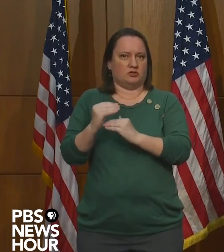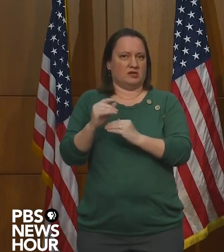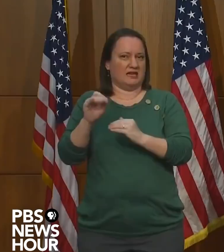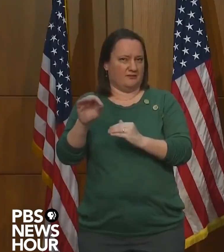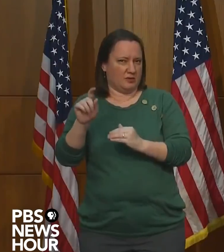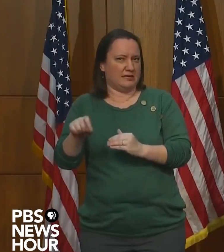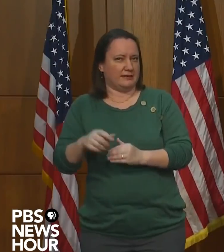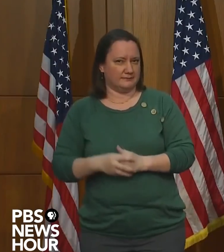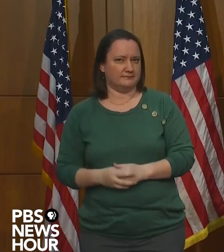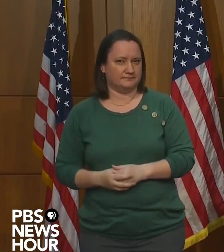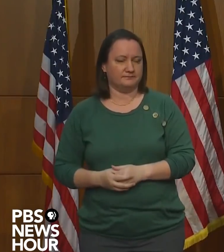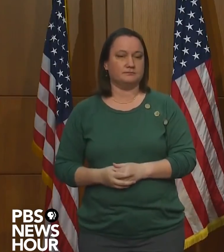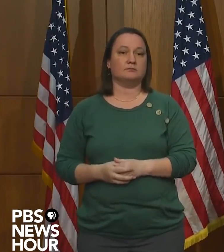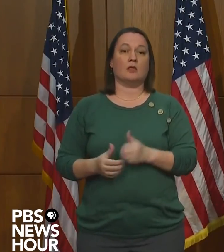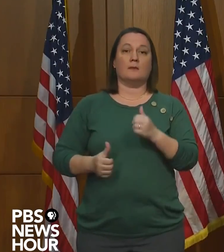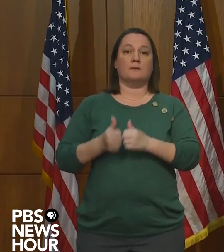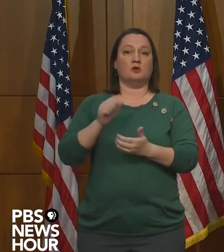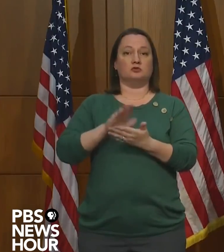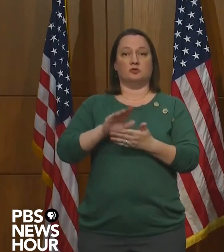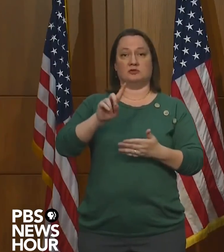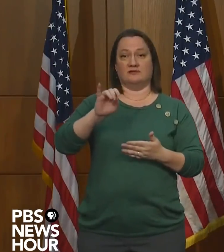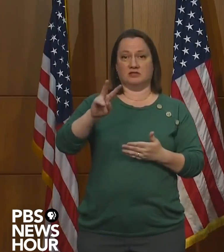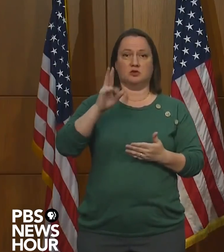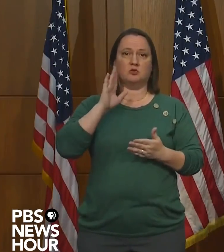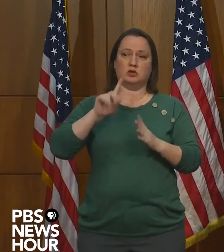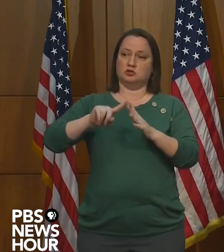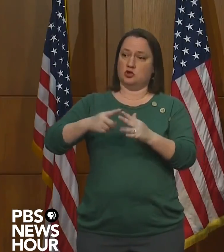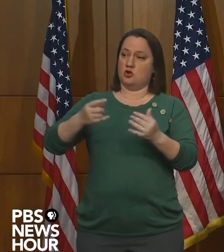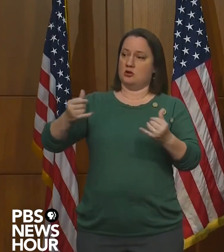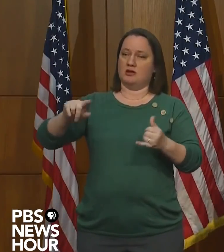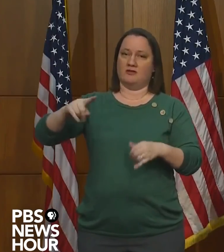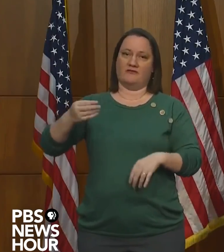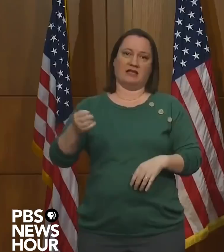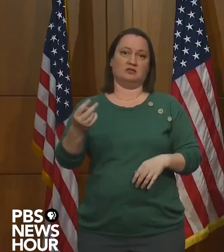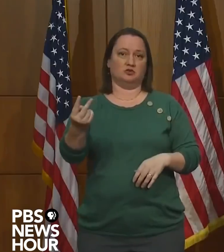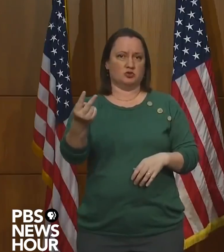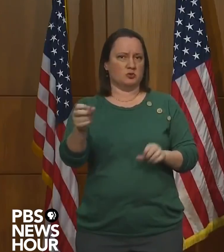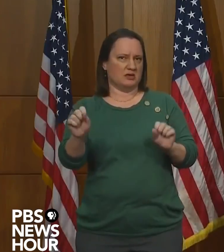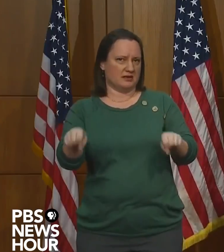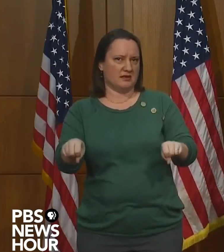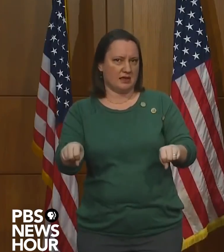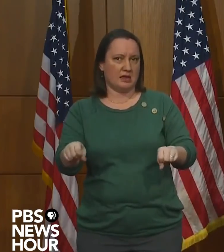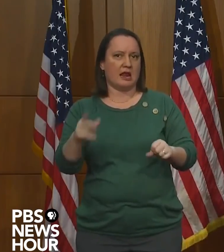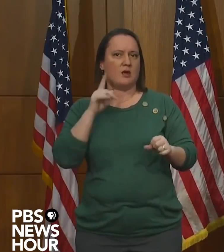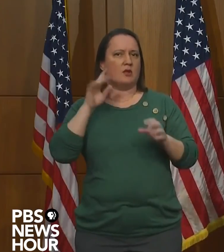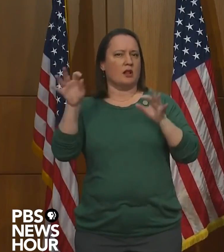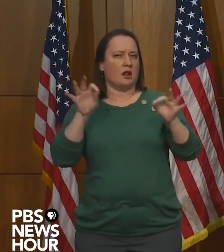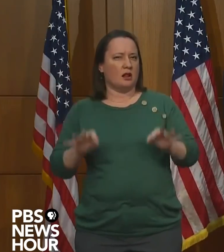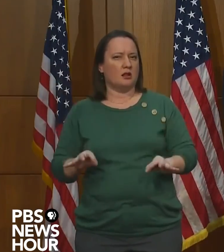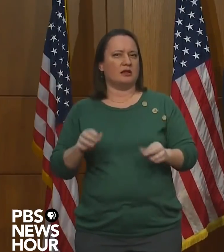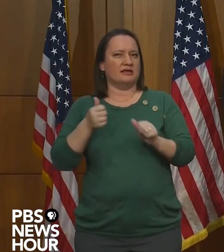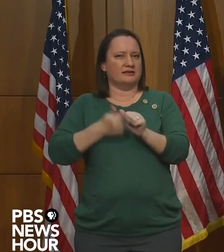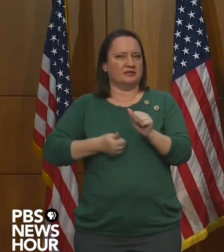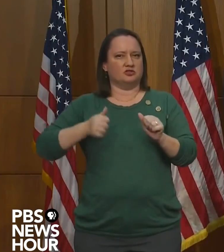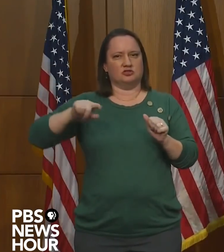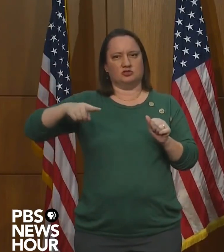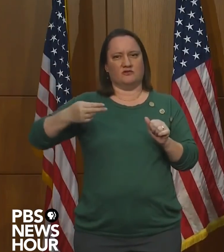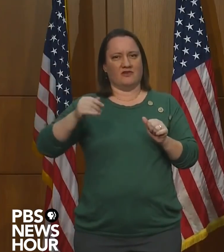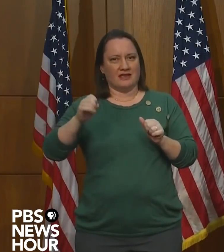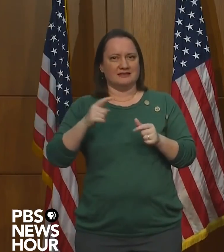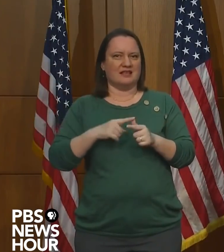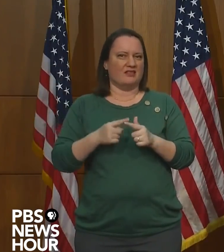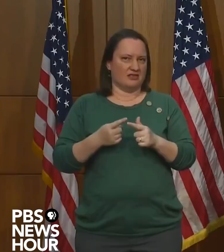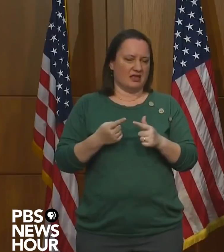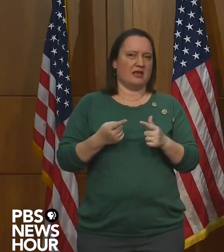But that means that most school divisions will move to move to phase two. So I'm going to go into a little bit more depth on each phase and then wrap